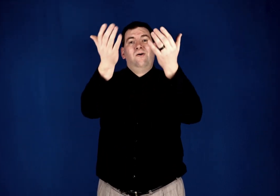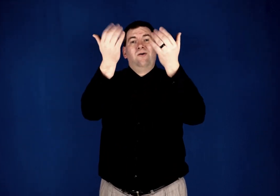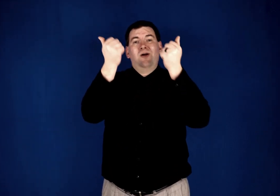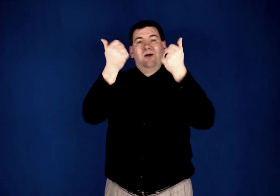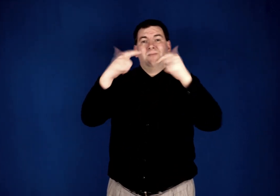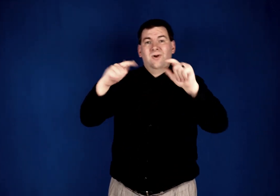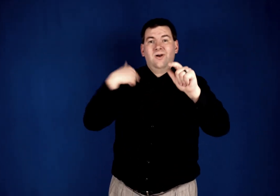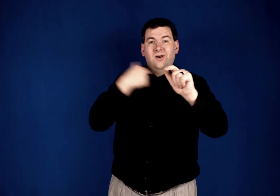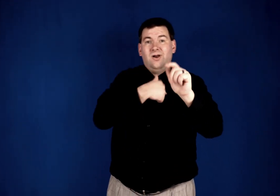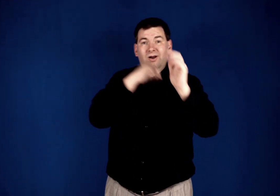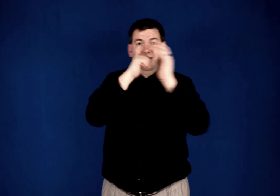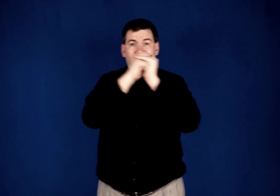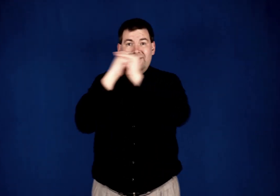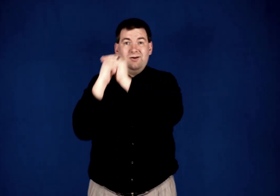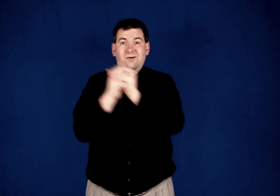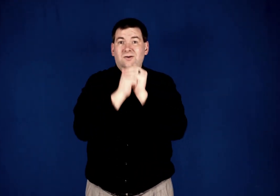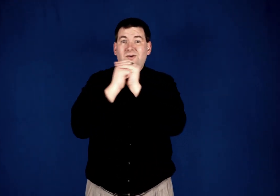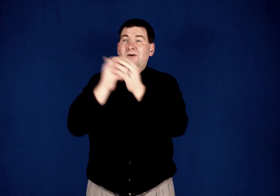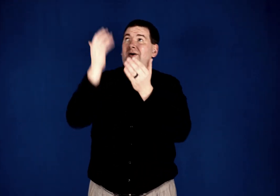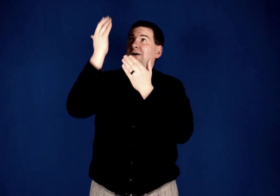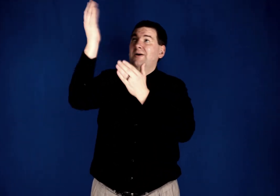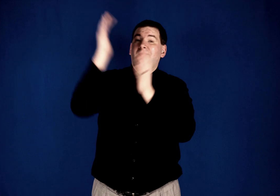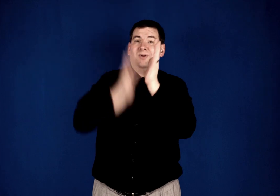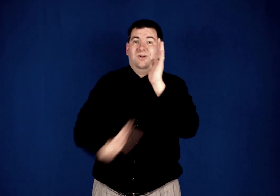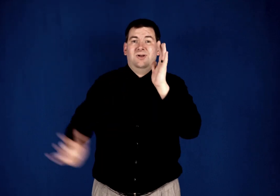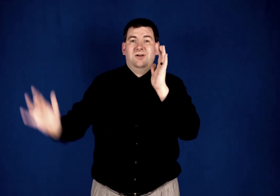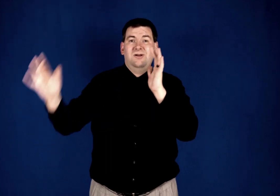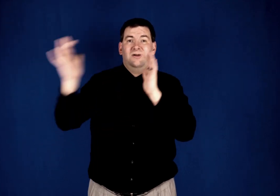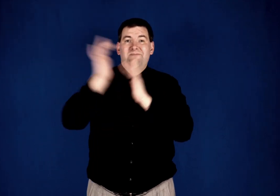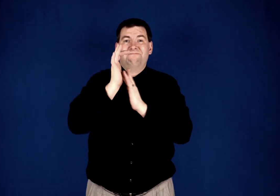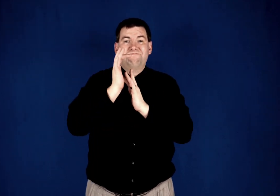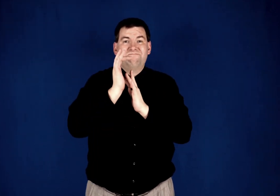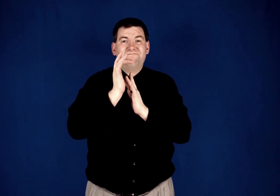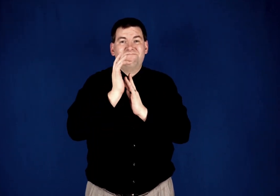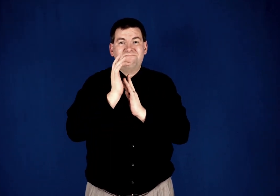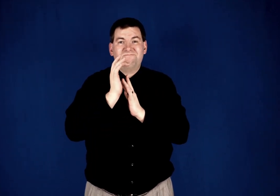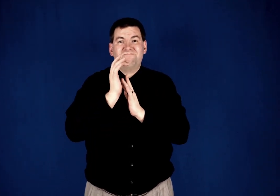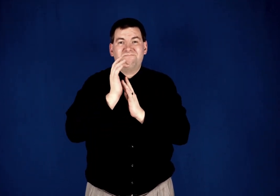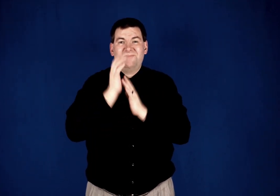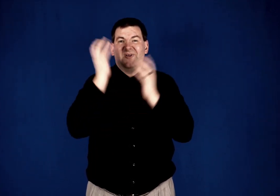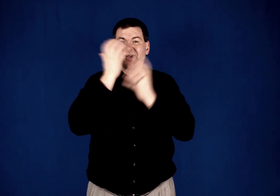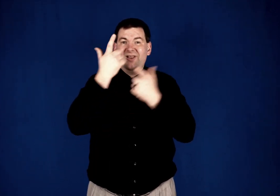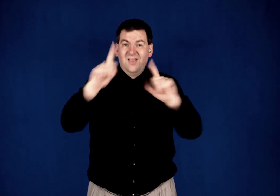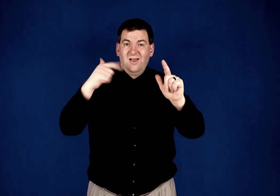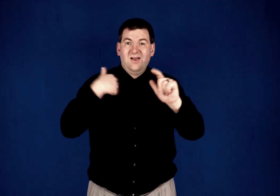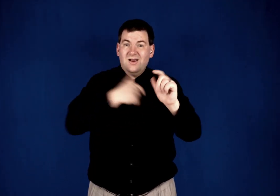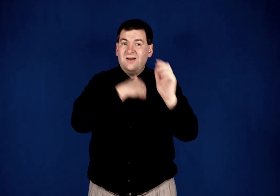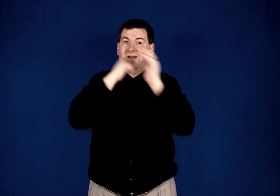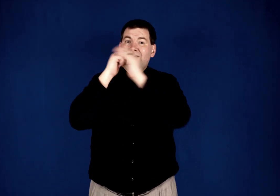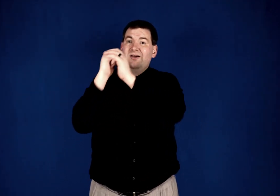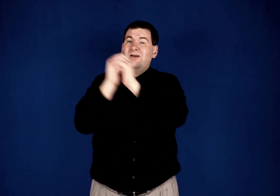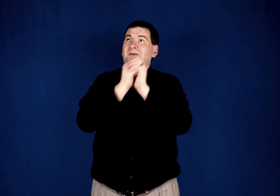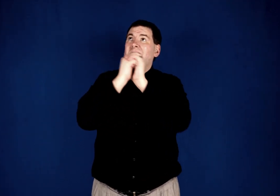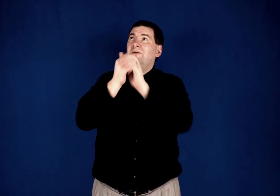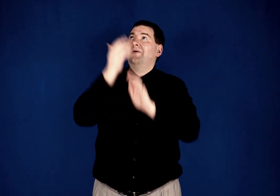come, let us adore Him O come, let us adore